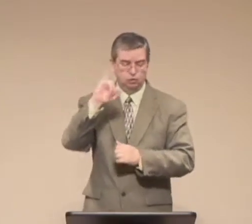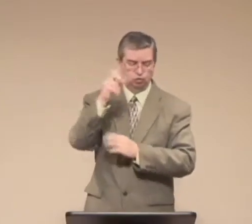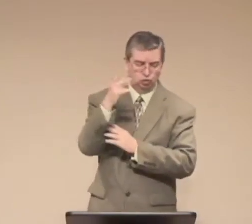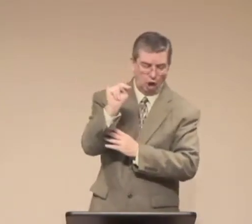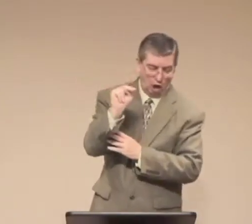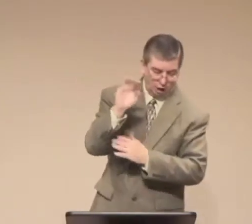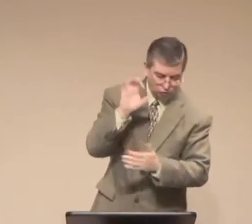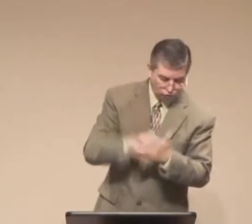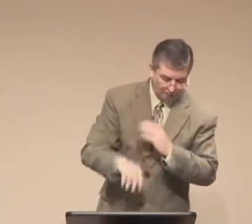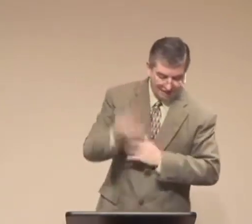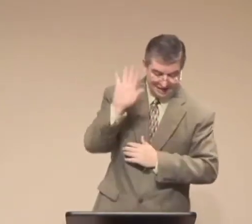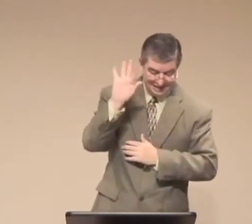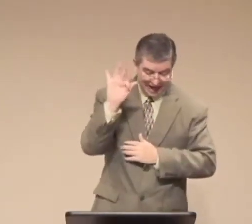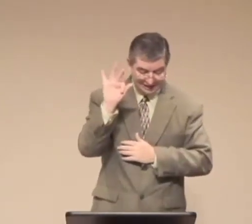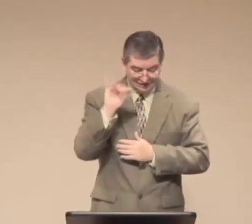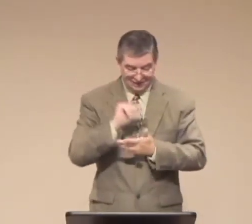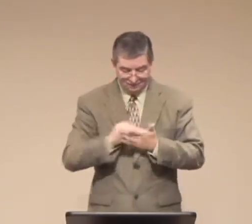We're in verse 25. 25.